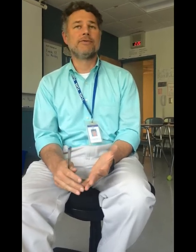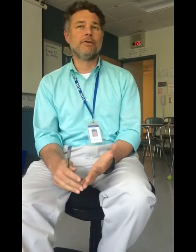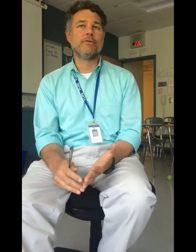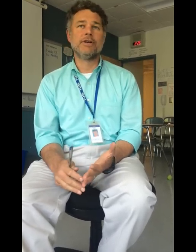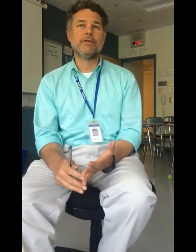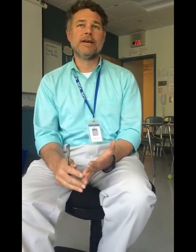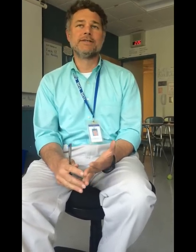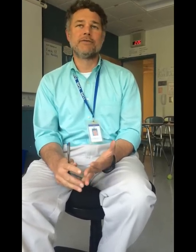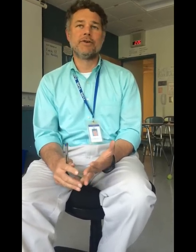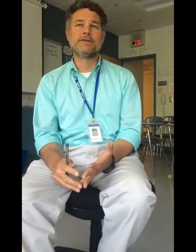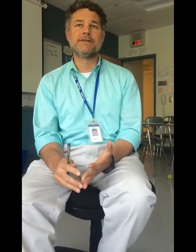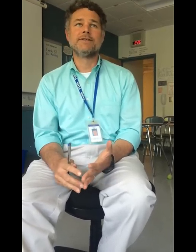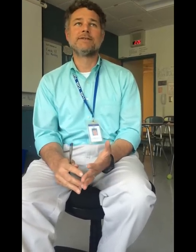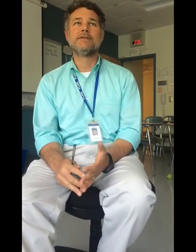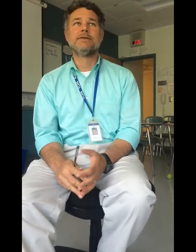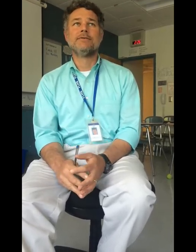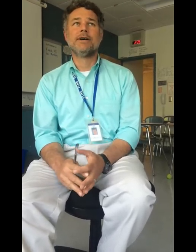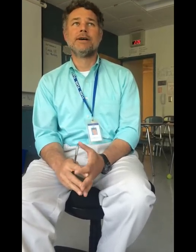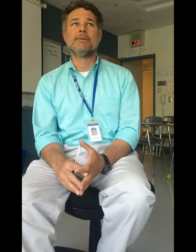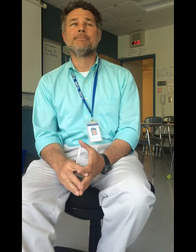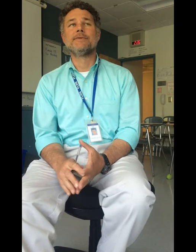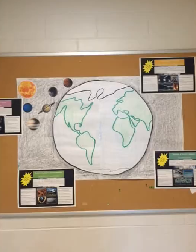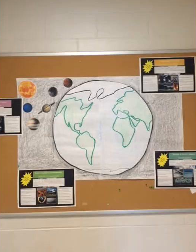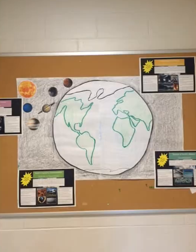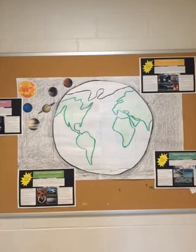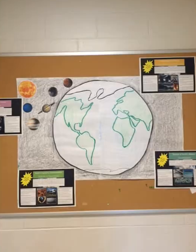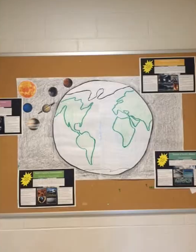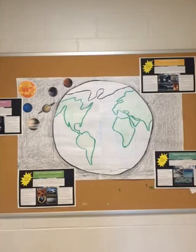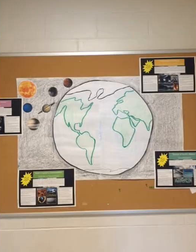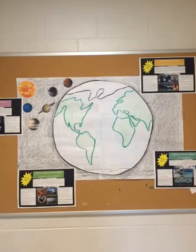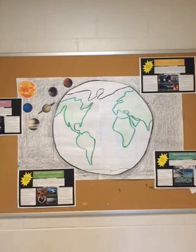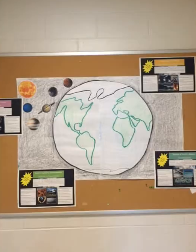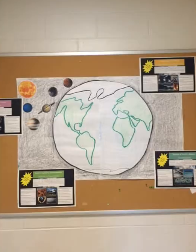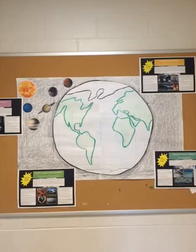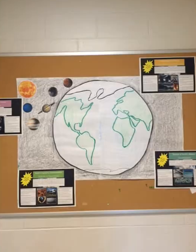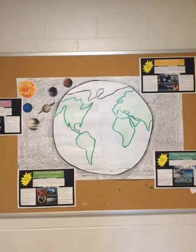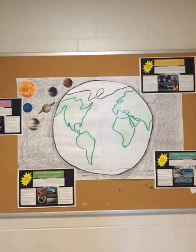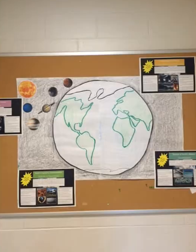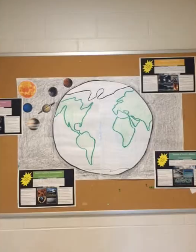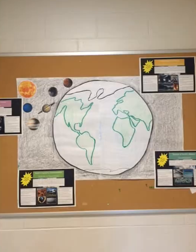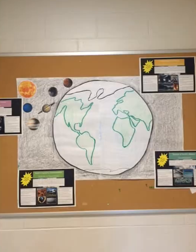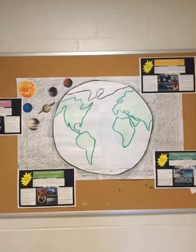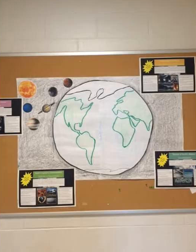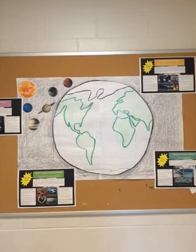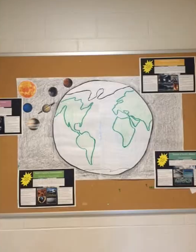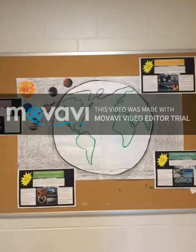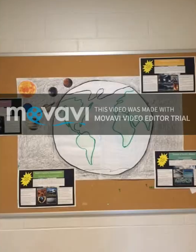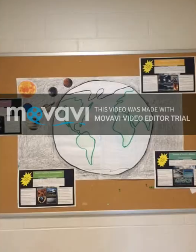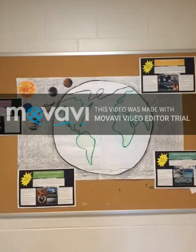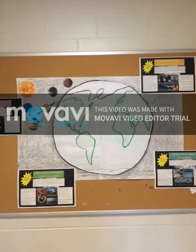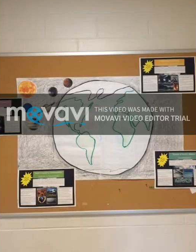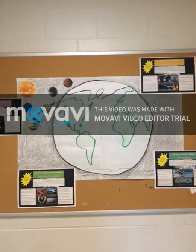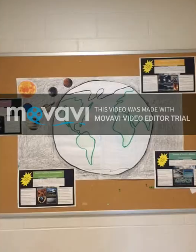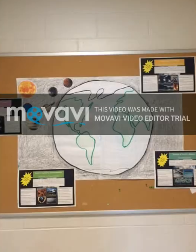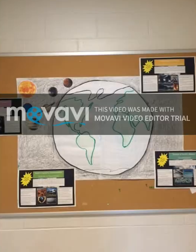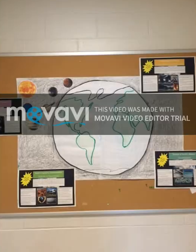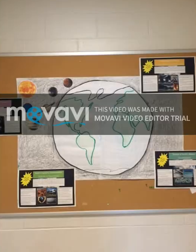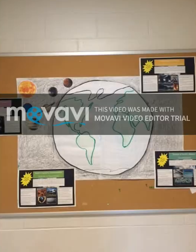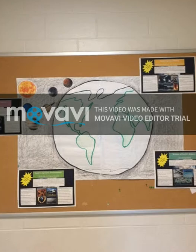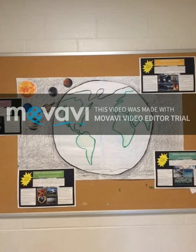postcolonial lens, for instance. The main idea of these courses may not be to train kids for immediately joining the workforce or for